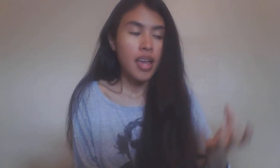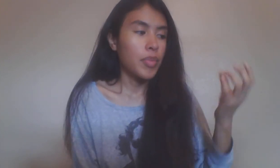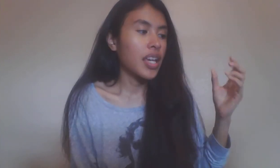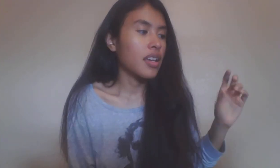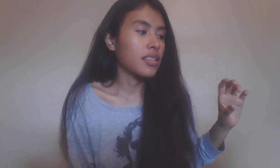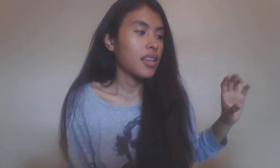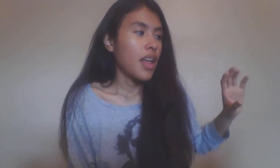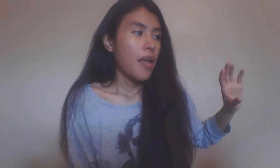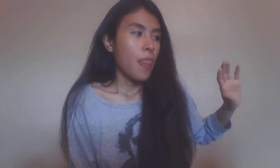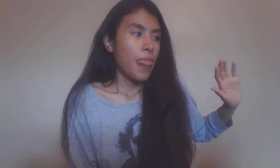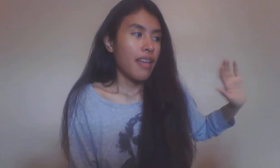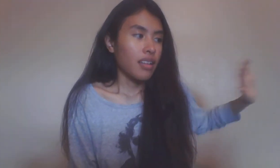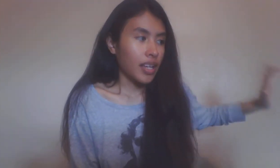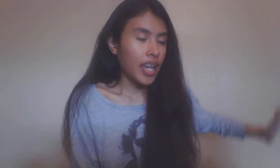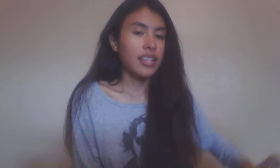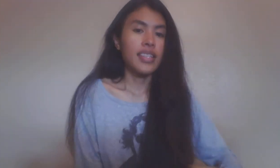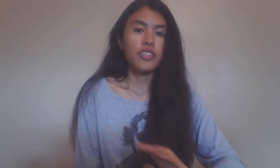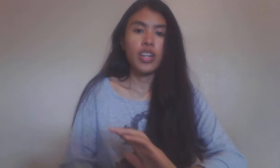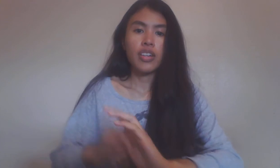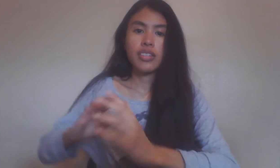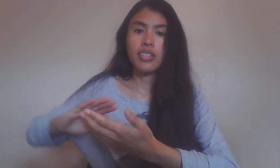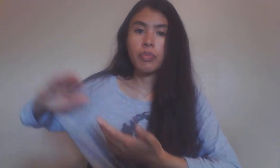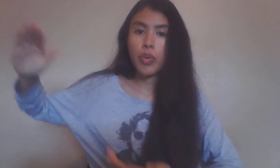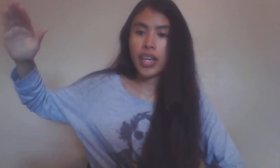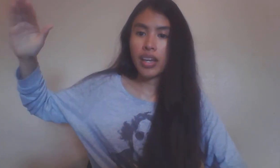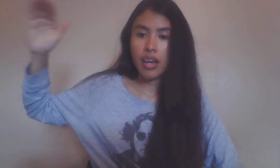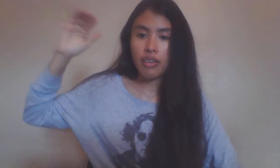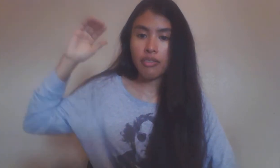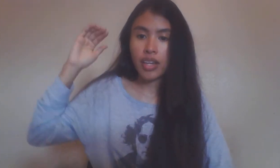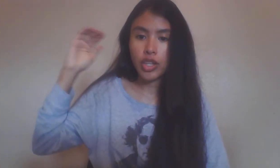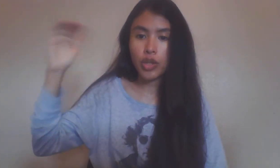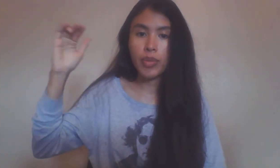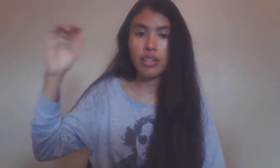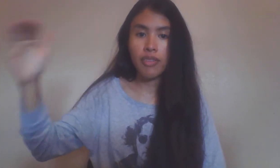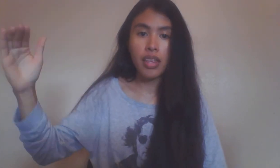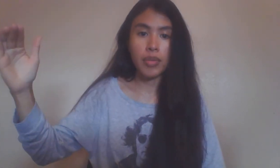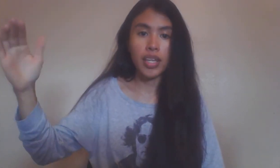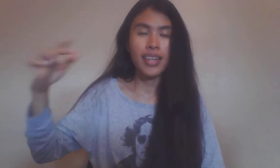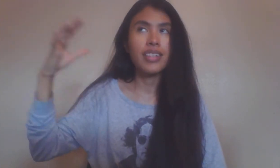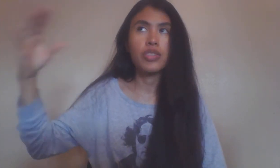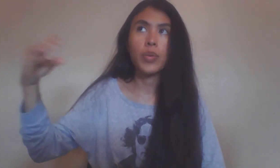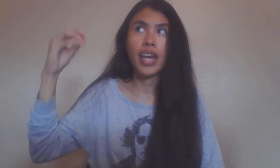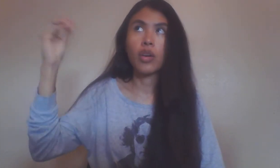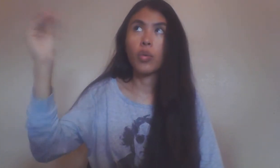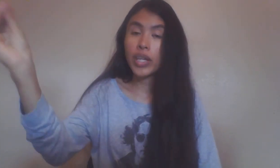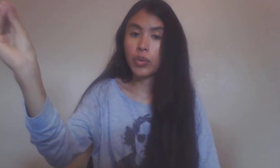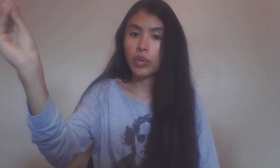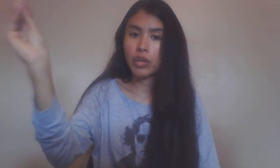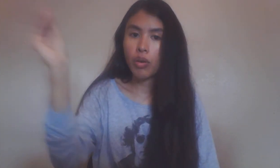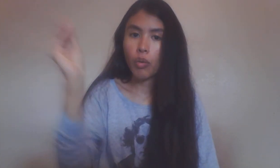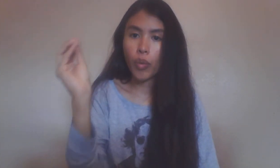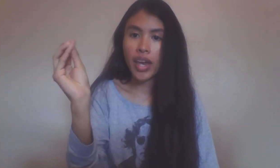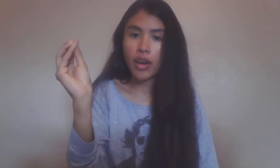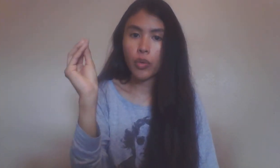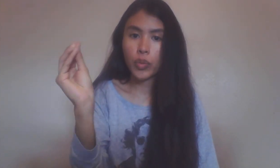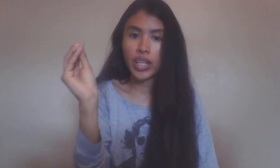Because again, Sagittarius is the point of human development in the Zodiac wheel, where we